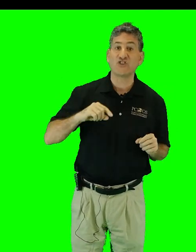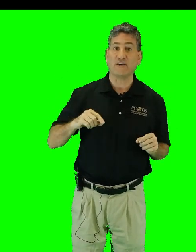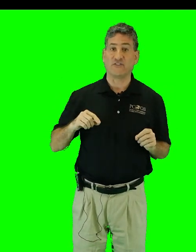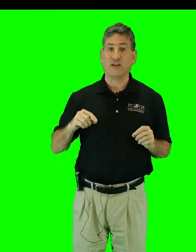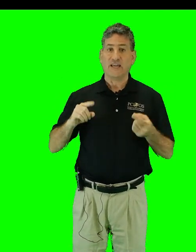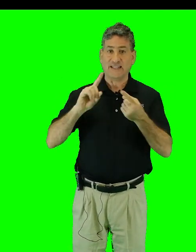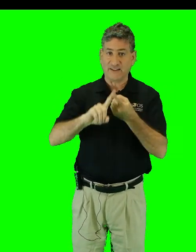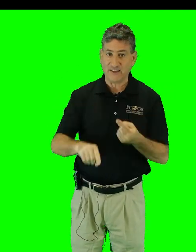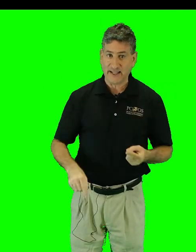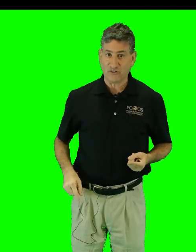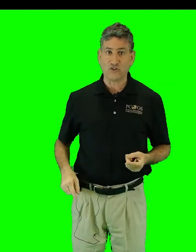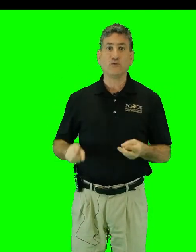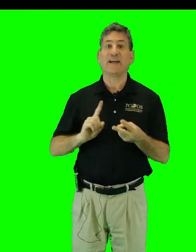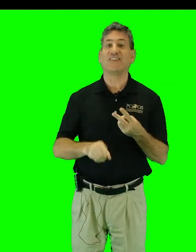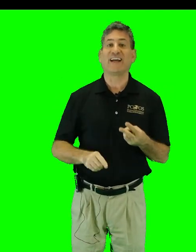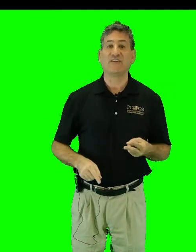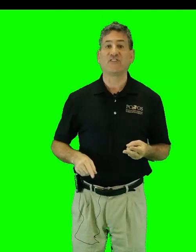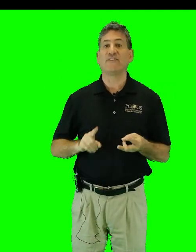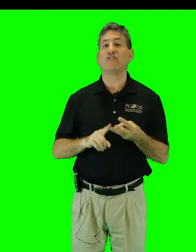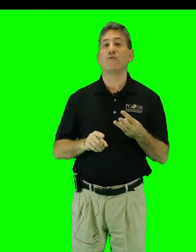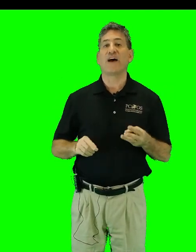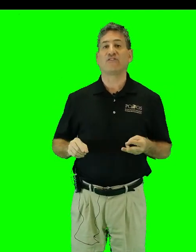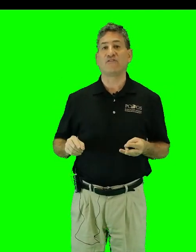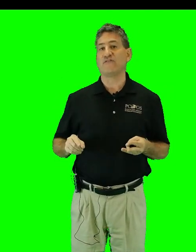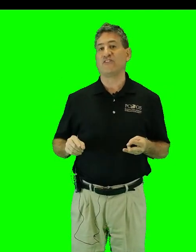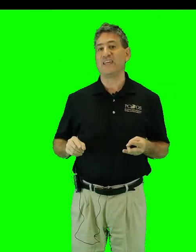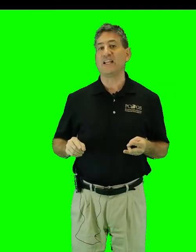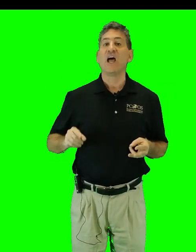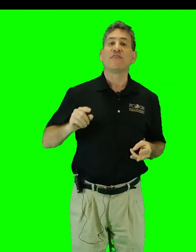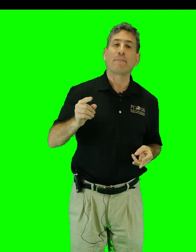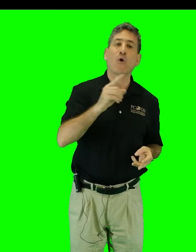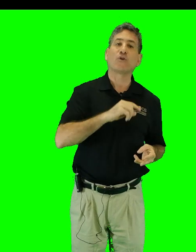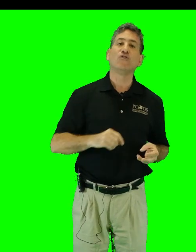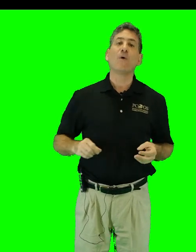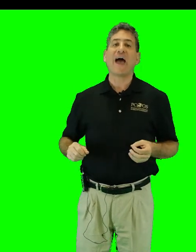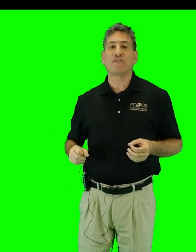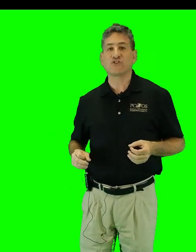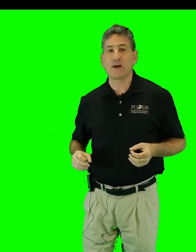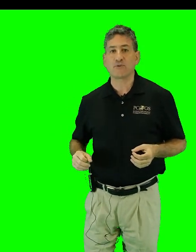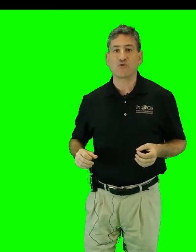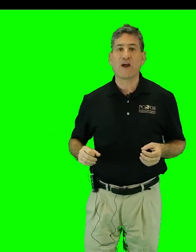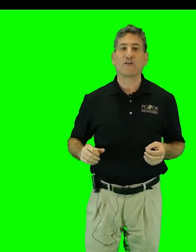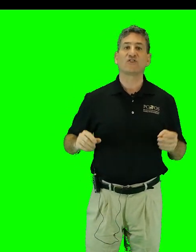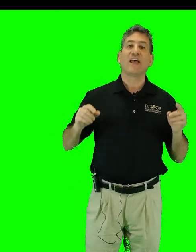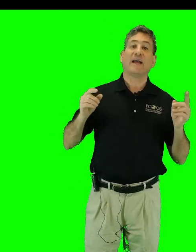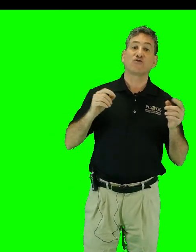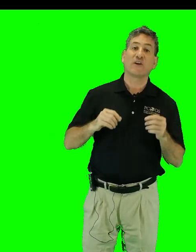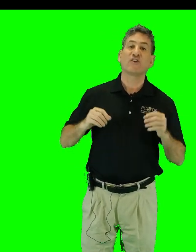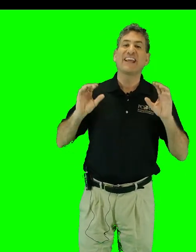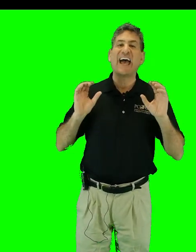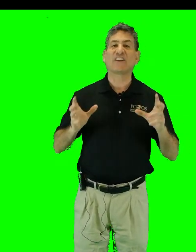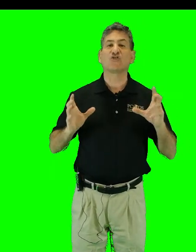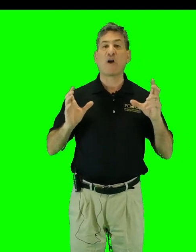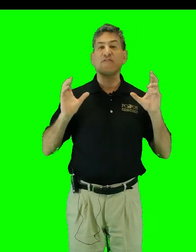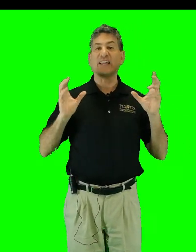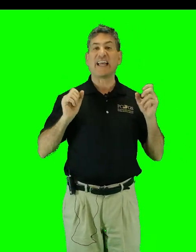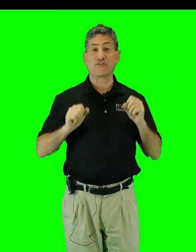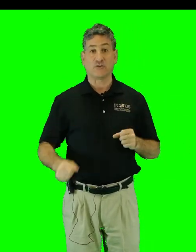shift in 1982, 1997, and 2015 that broke new average temperature records and triggered catastrophic natural